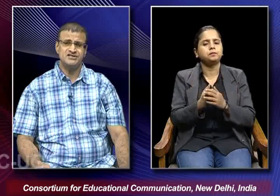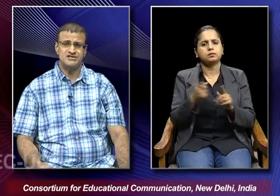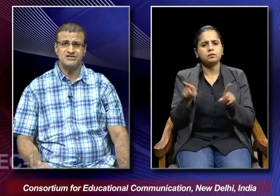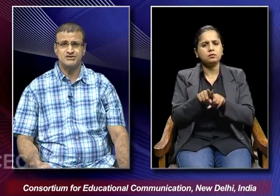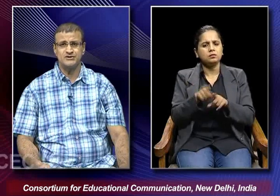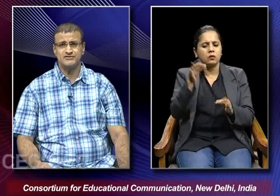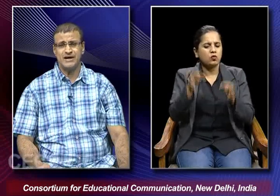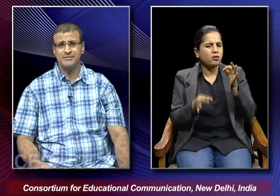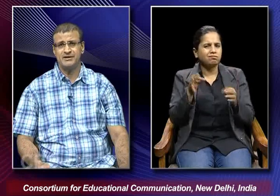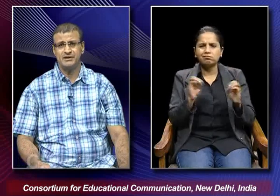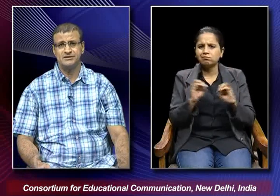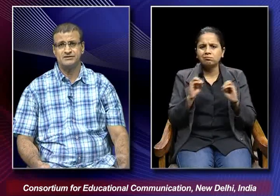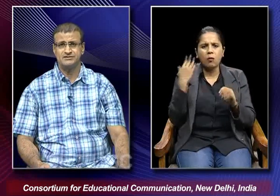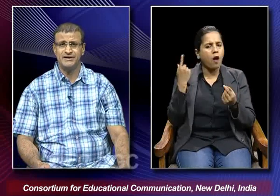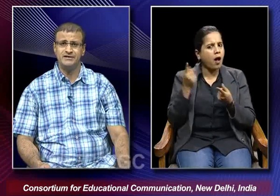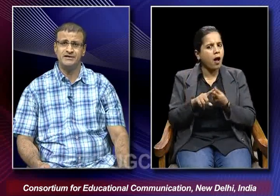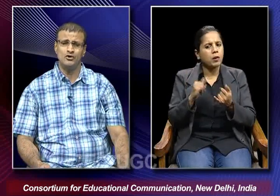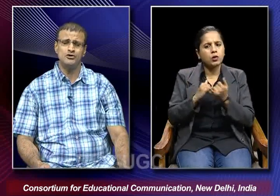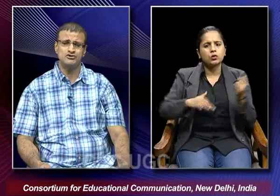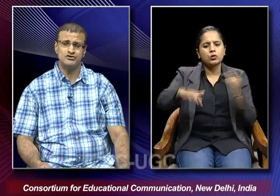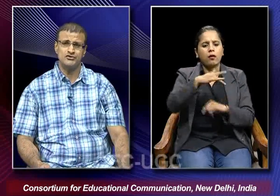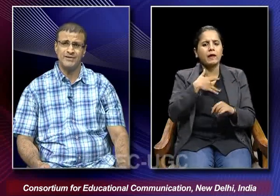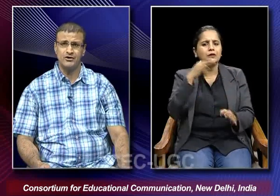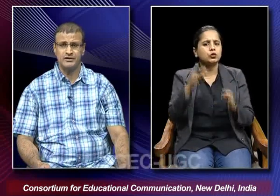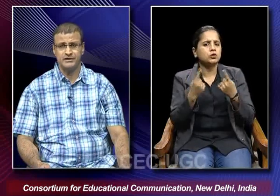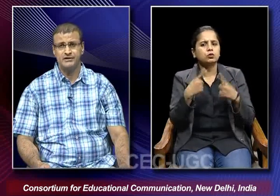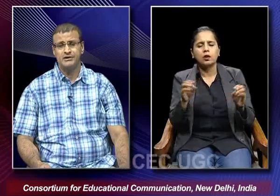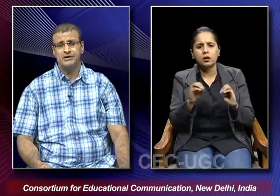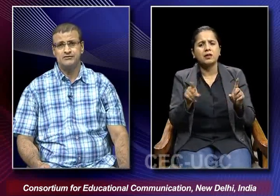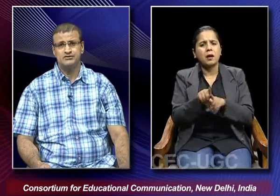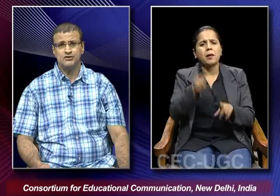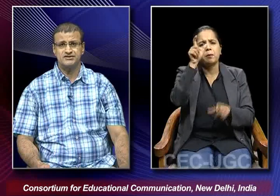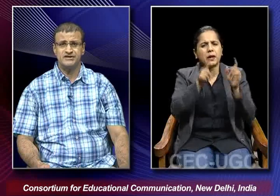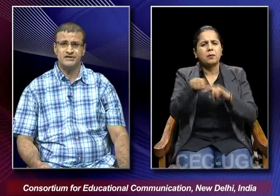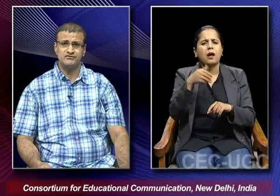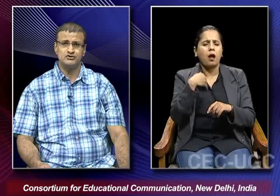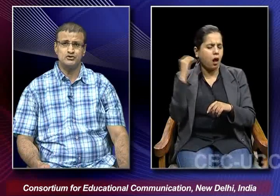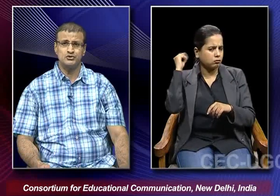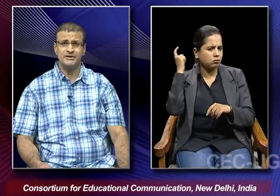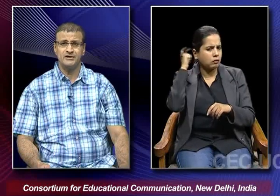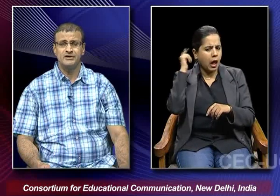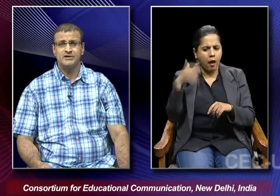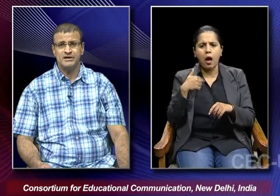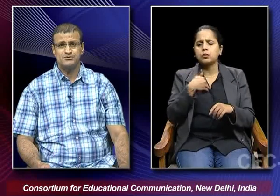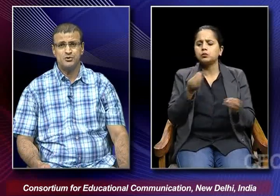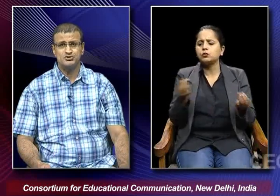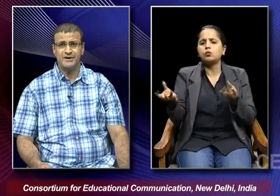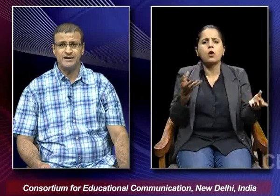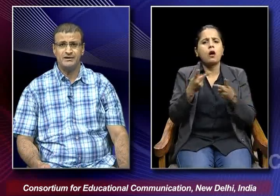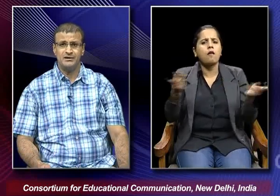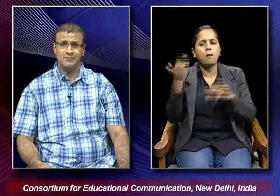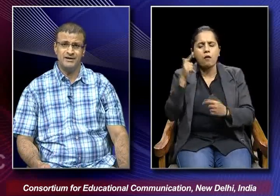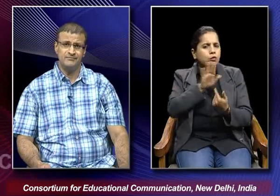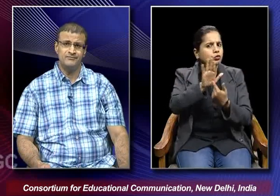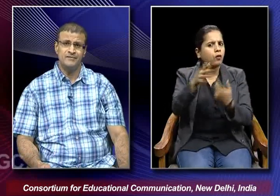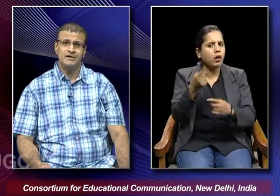injustices which were happening in the society and all sorts of bigotry which was there it was also being exposed by